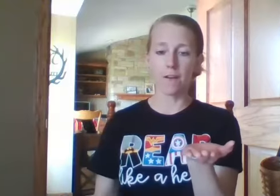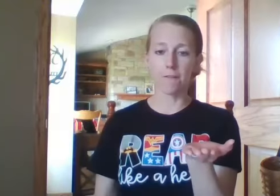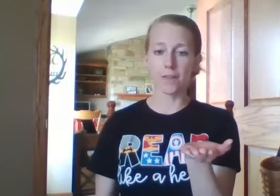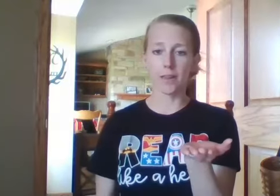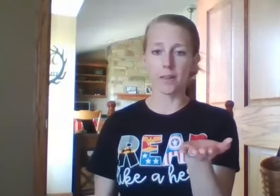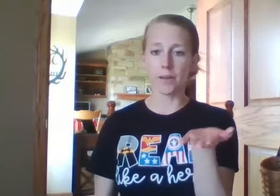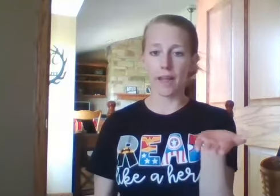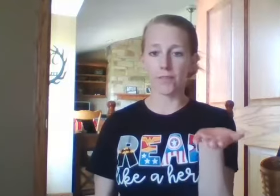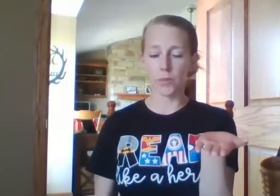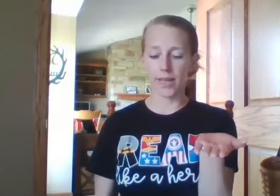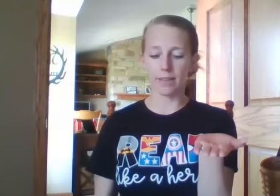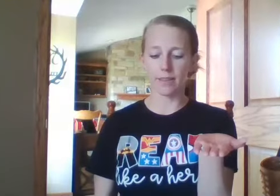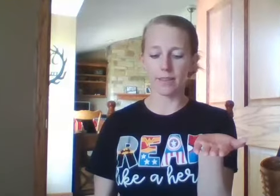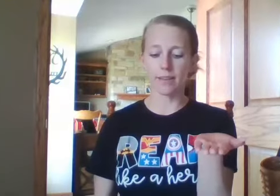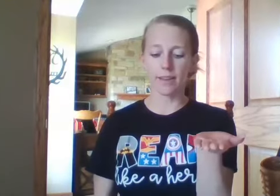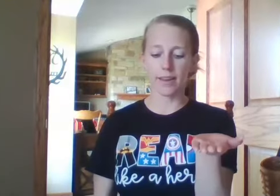full, we're left with it.